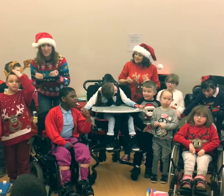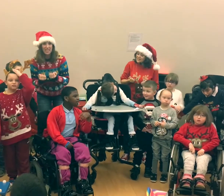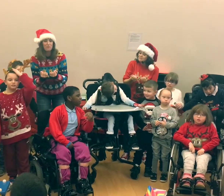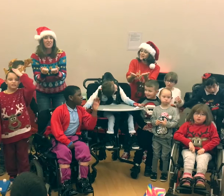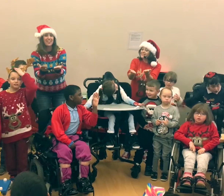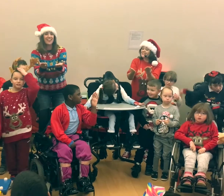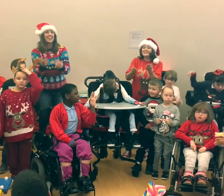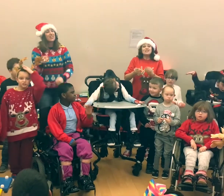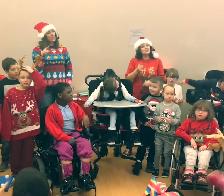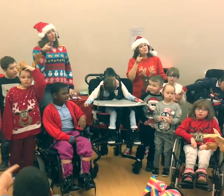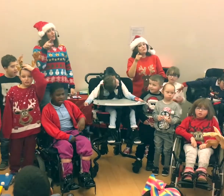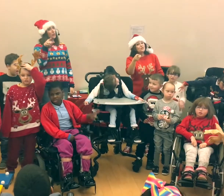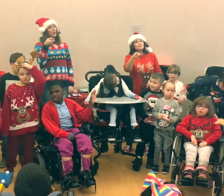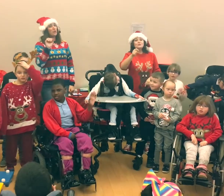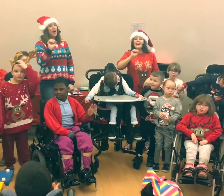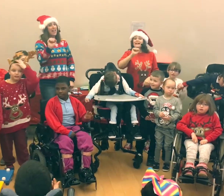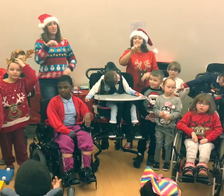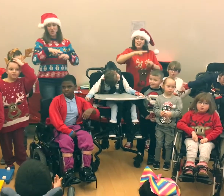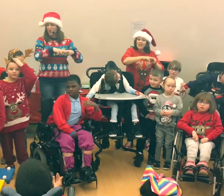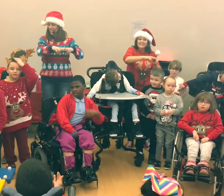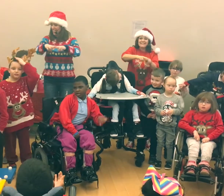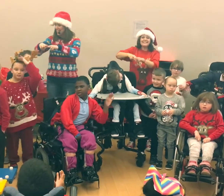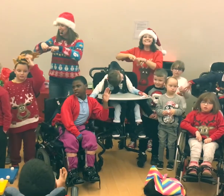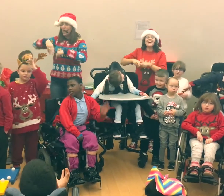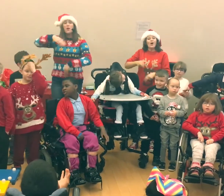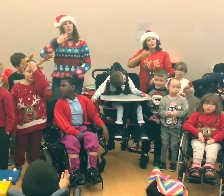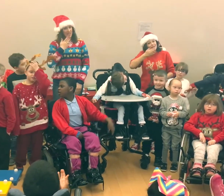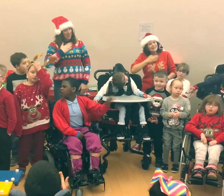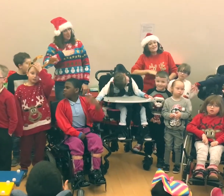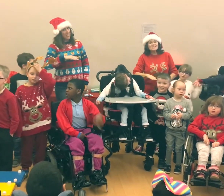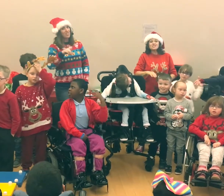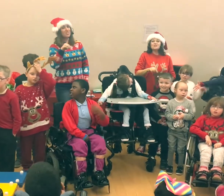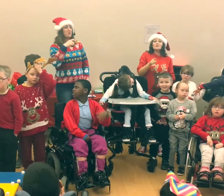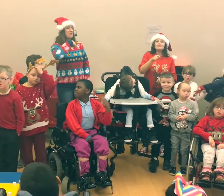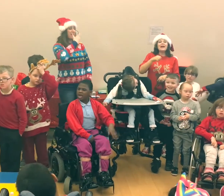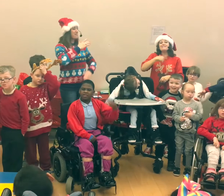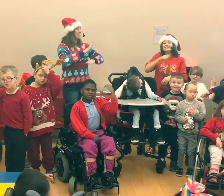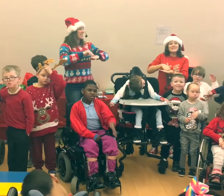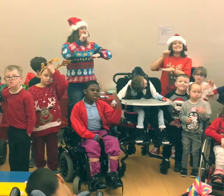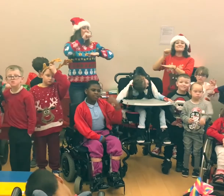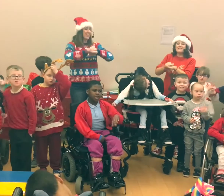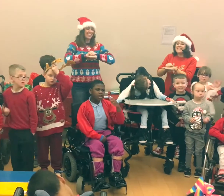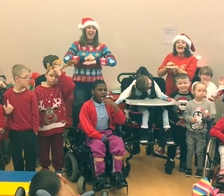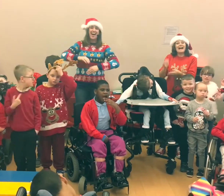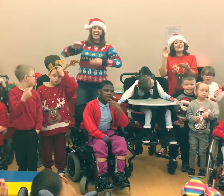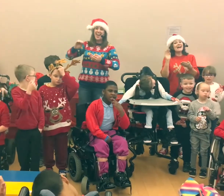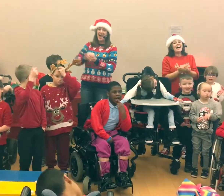we bring to you and your King We wish you a Merry Christmas and a